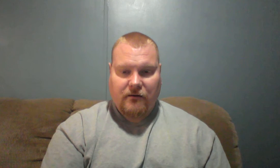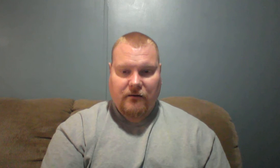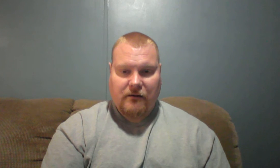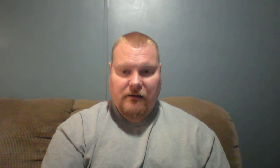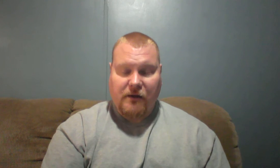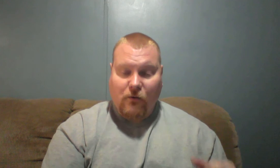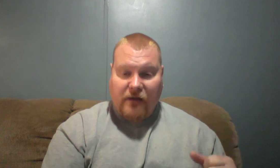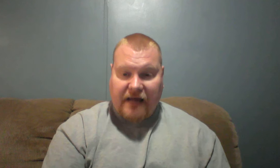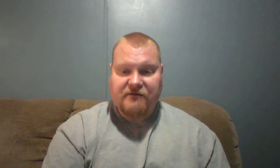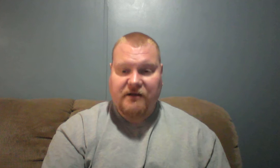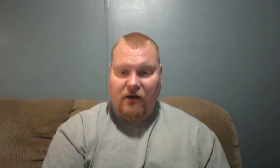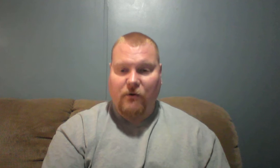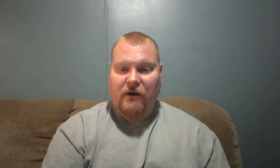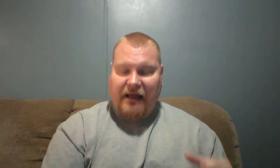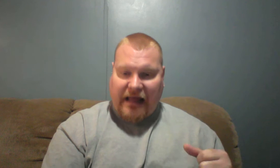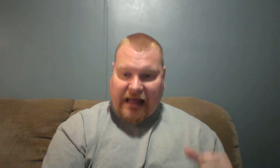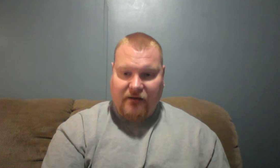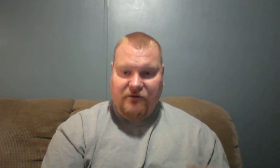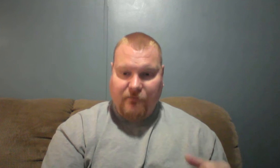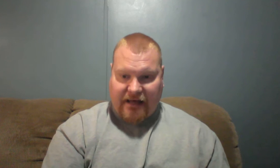But we have to know how to battle.